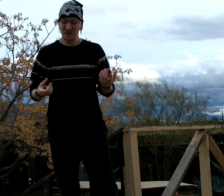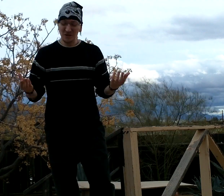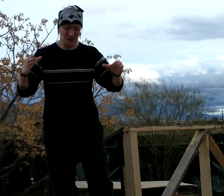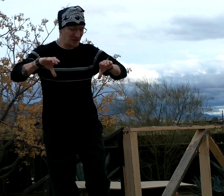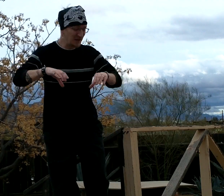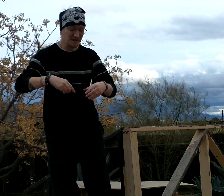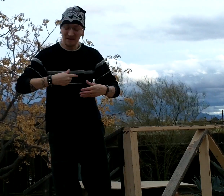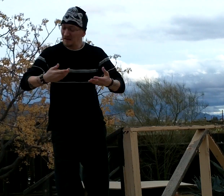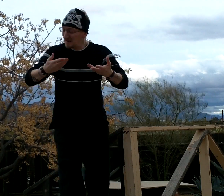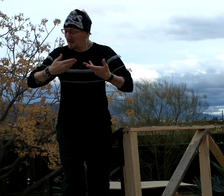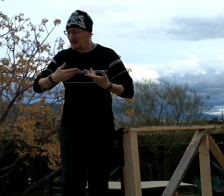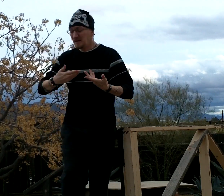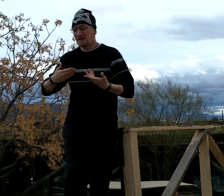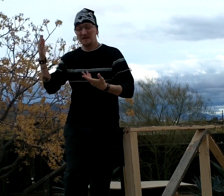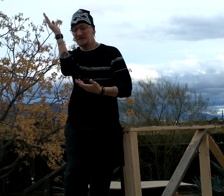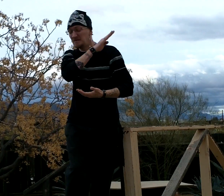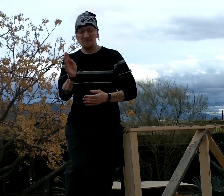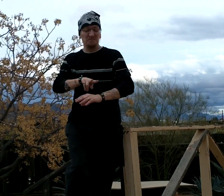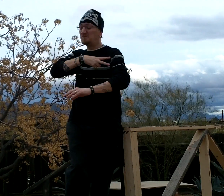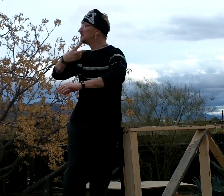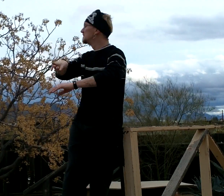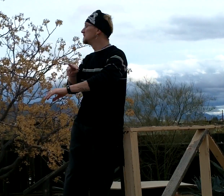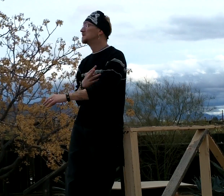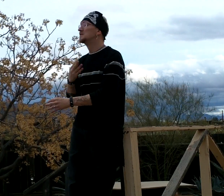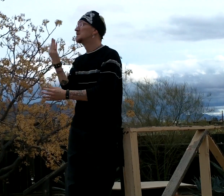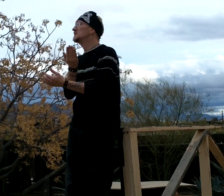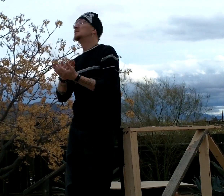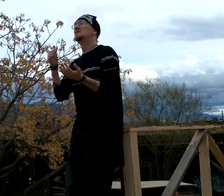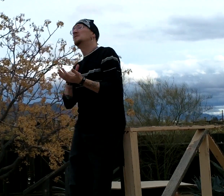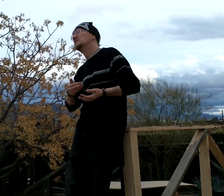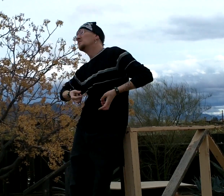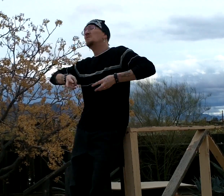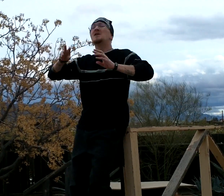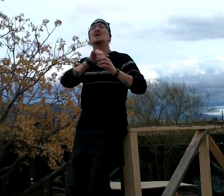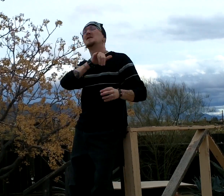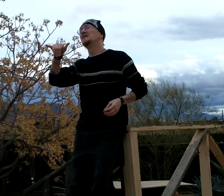I'm never gonna dance again The way I dance with you